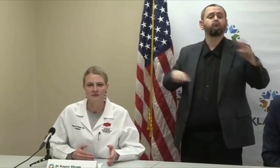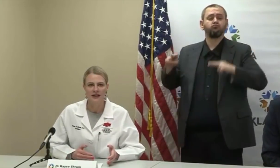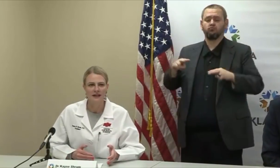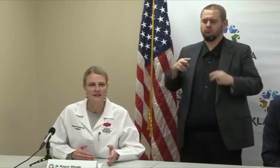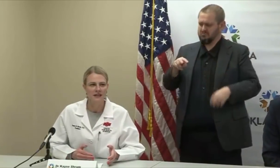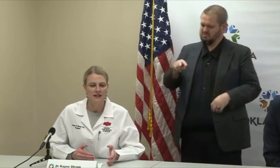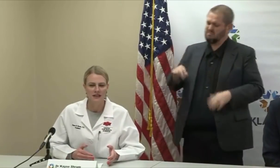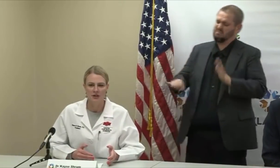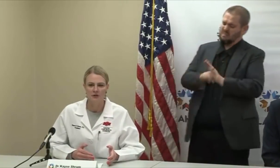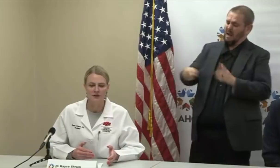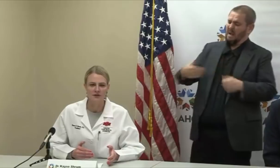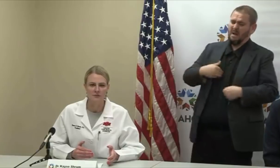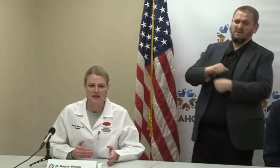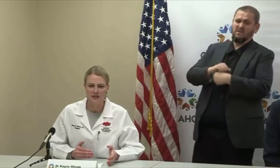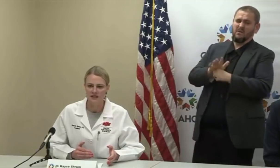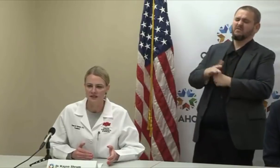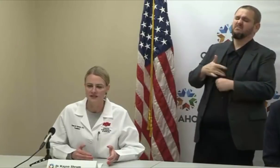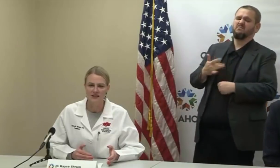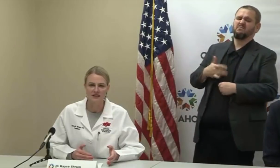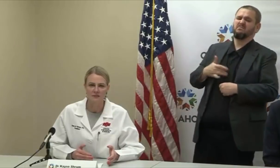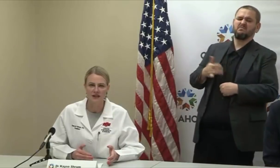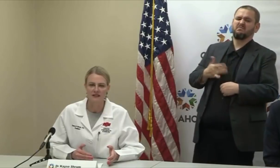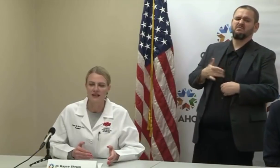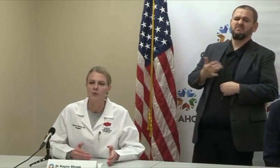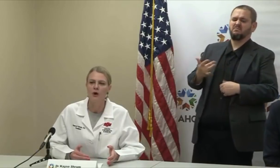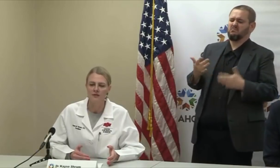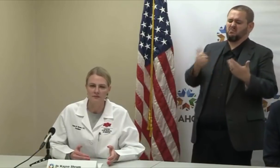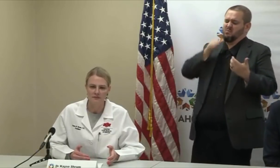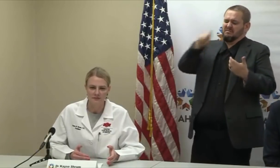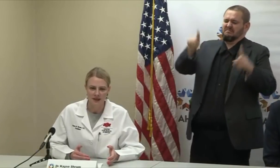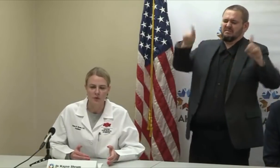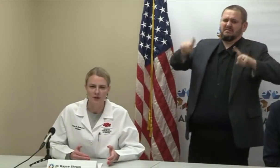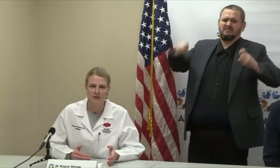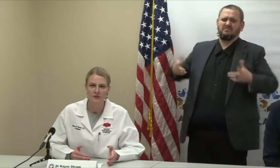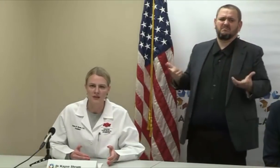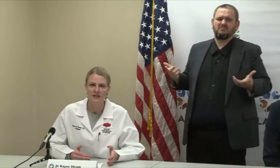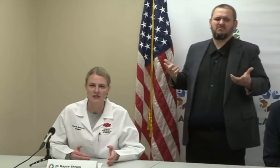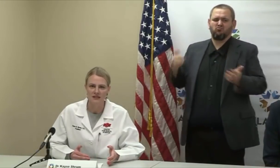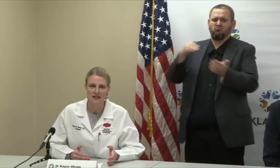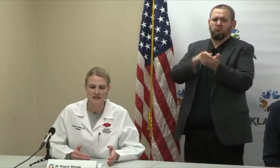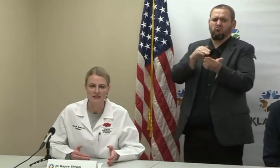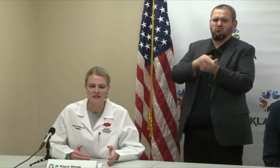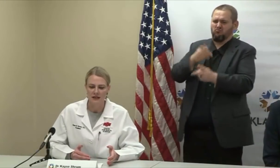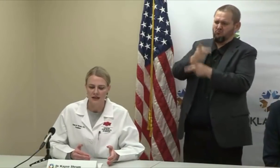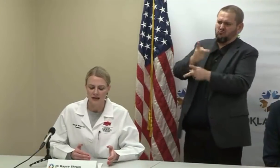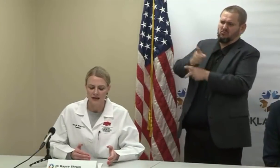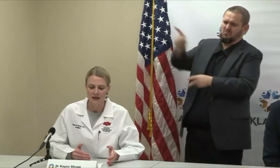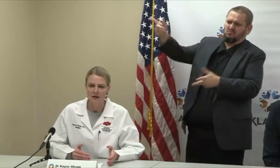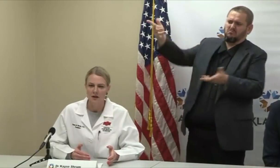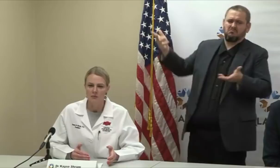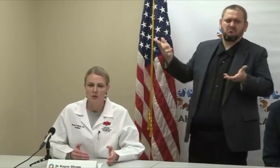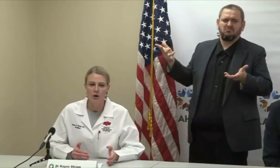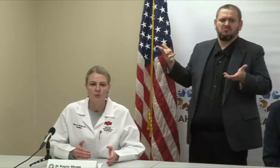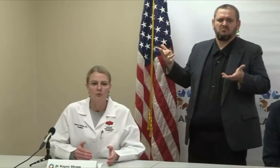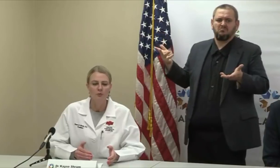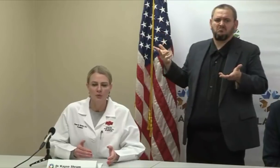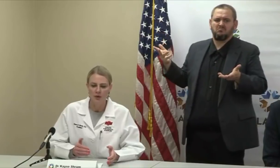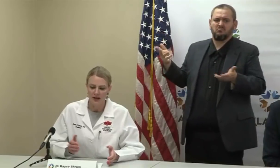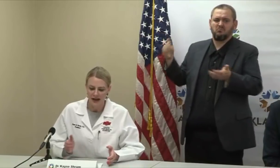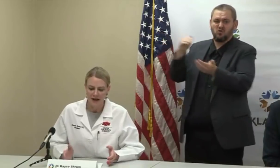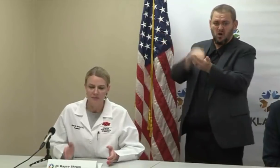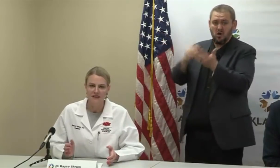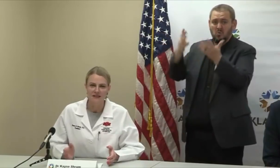believe that, you know, if there's a patient that they suspect, they want those patients tested. But what